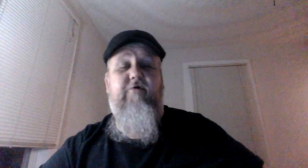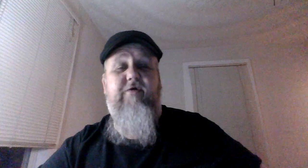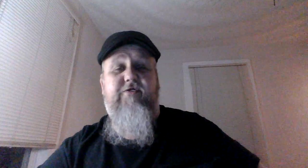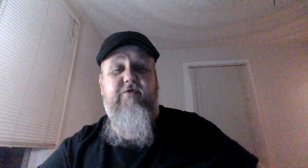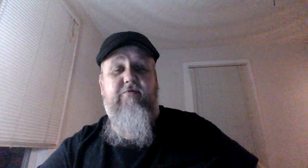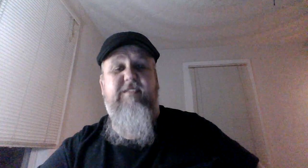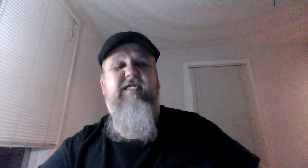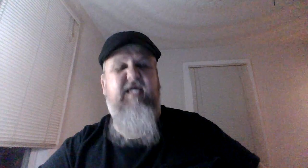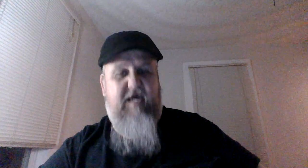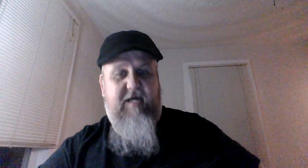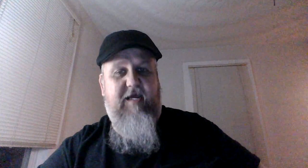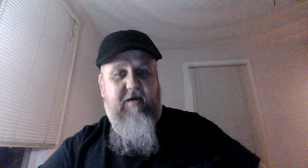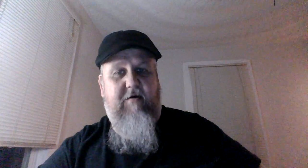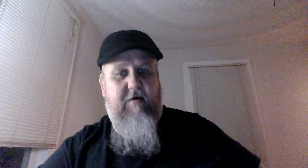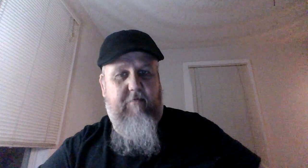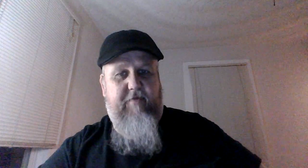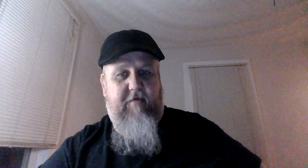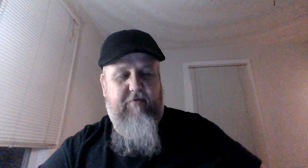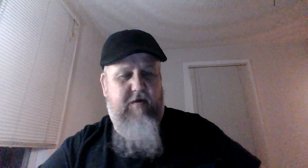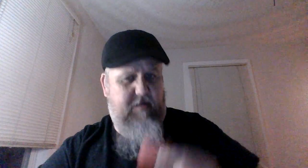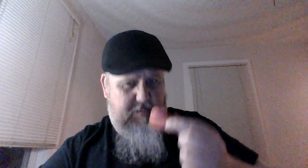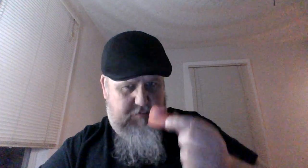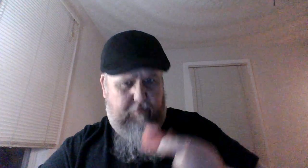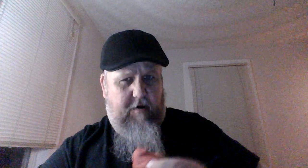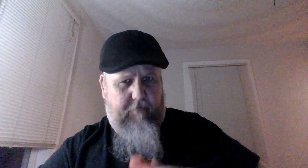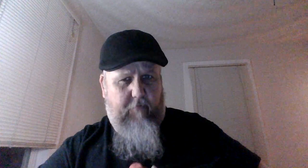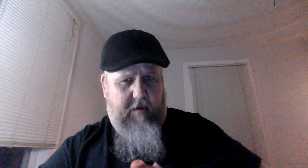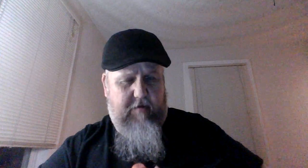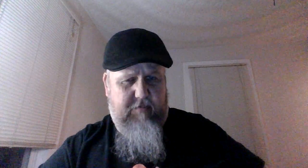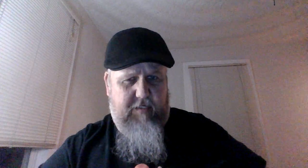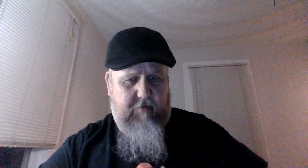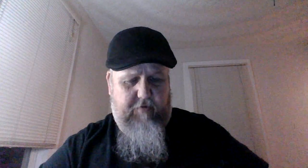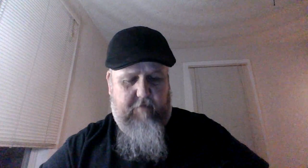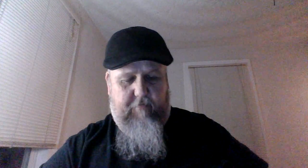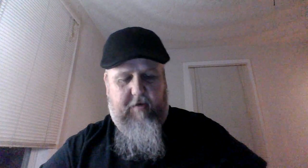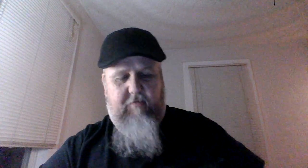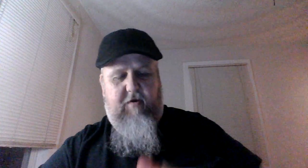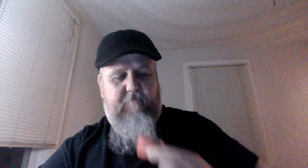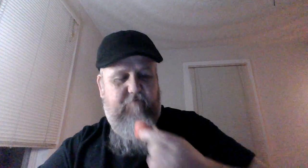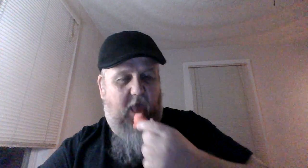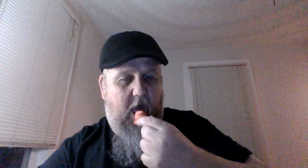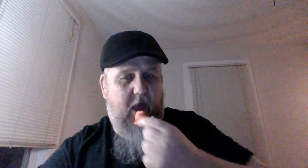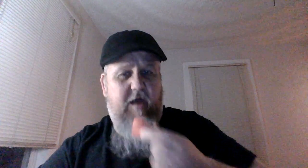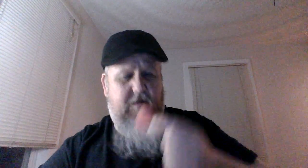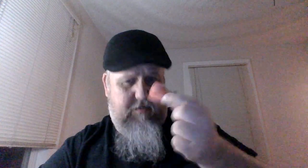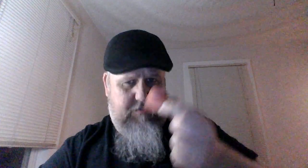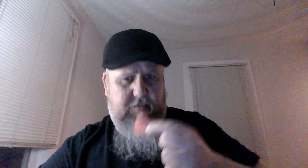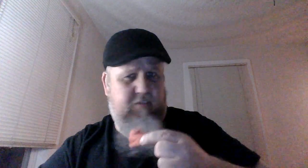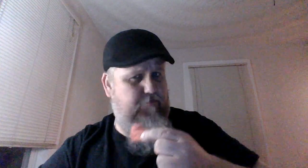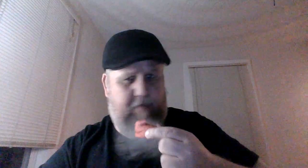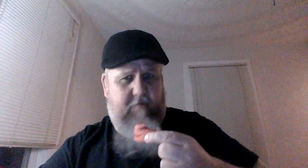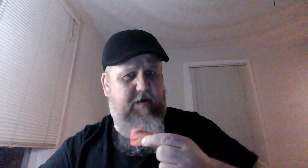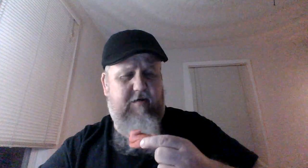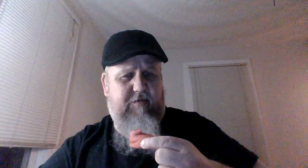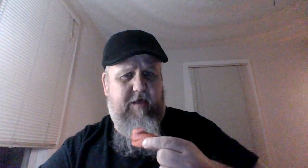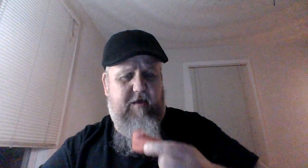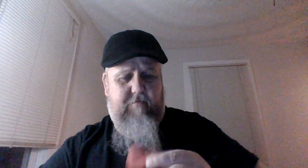traditional de-heading of a peep that's the proper way to eat a peep by the way just bite right into the head